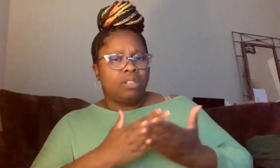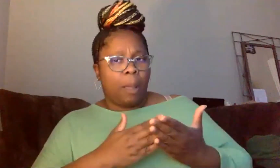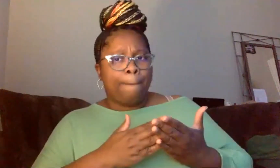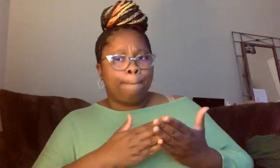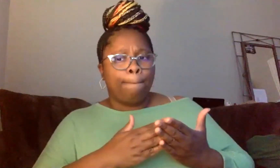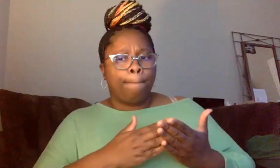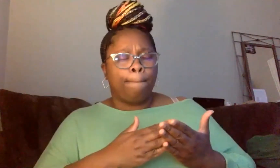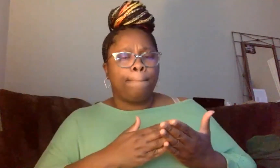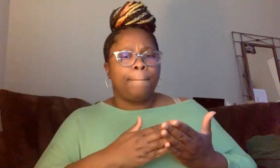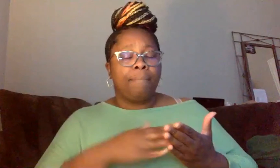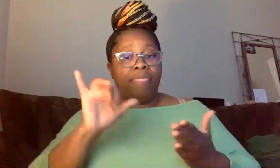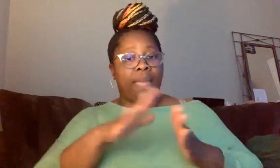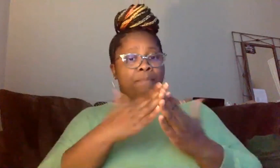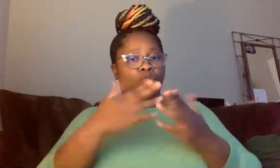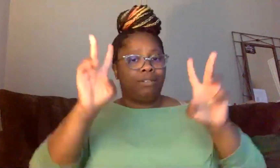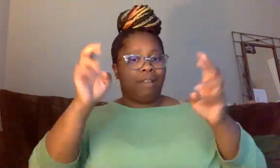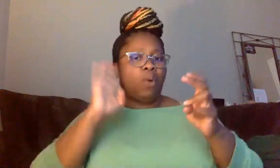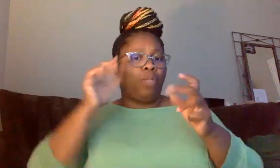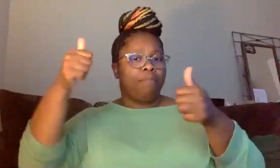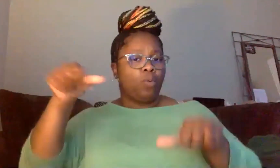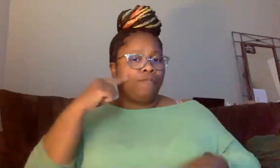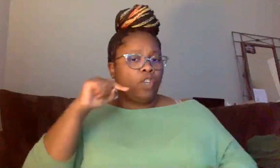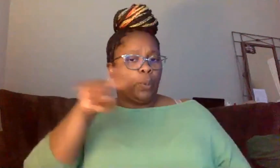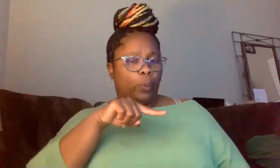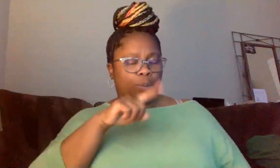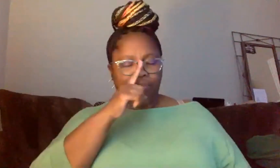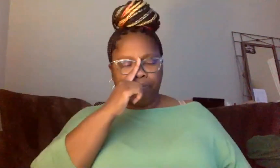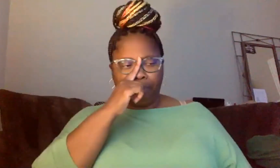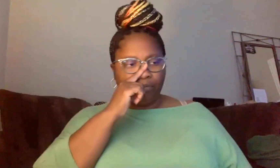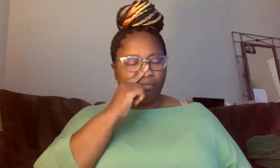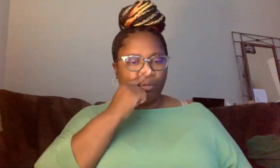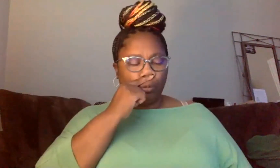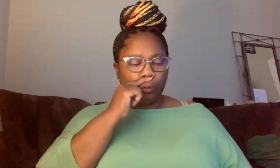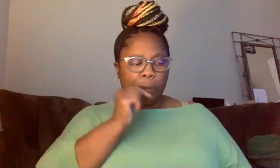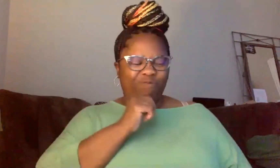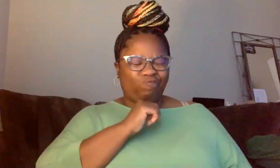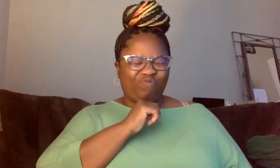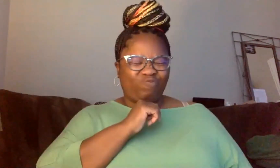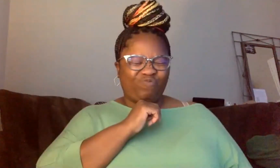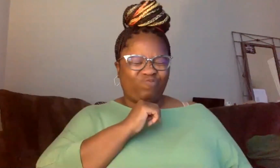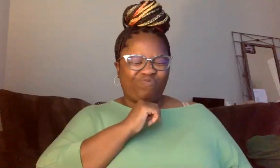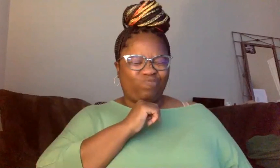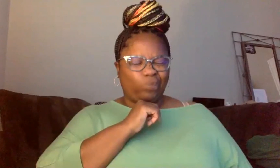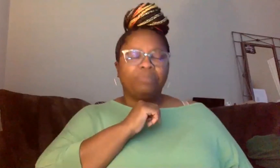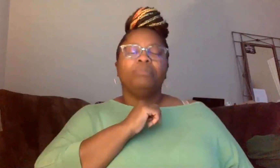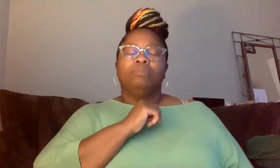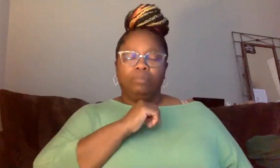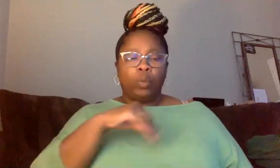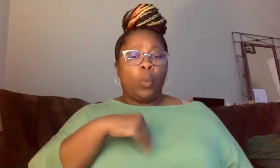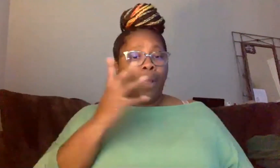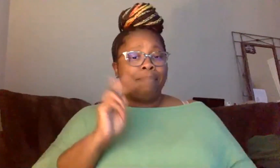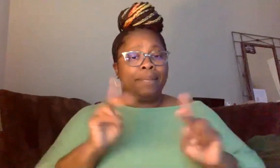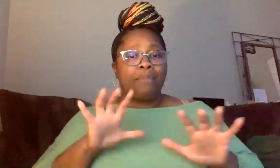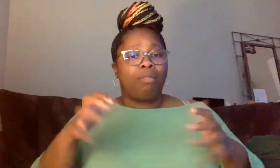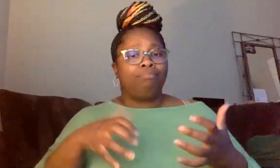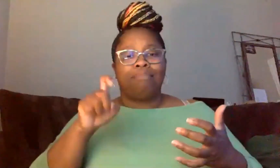I'll post that book for you. So don't worry about it. Okay. I'll make sure you know. But I think as, as white people, you, you've got to be